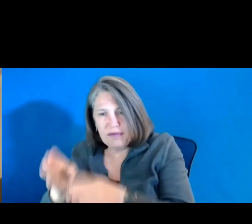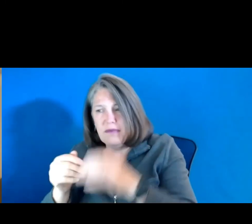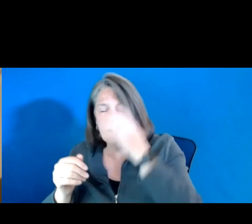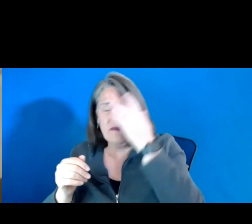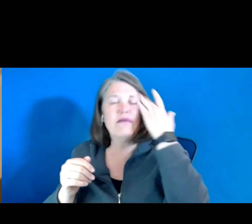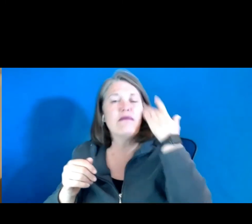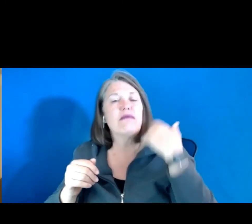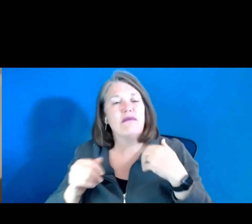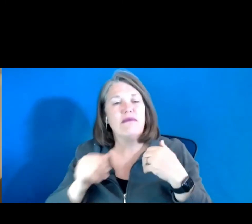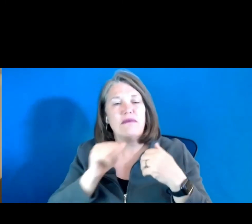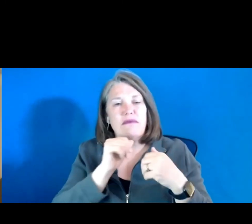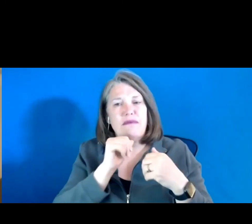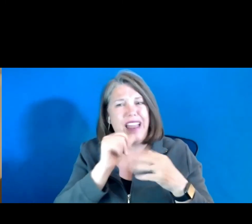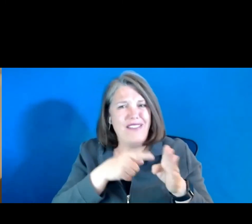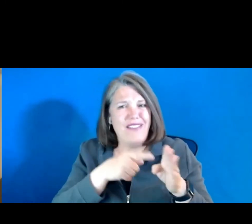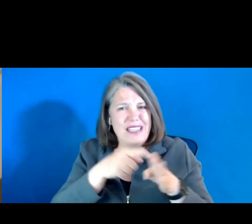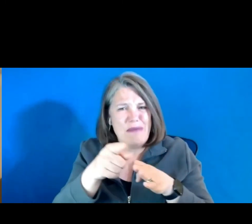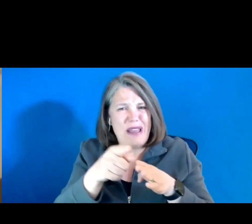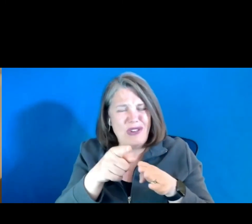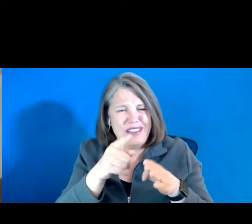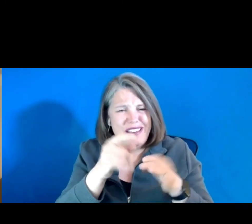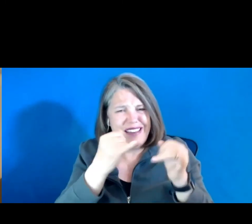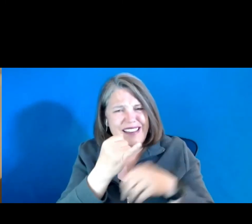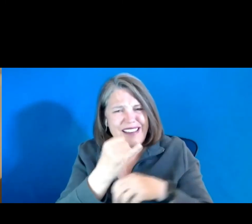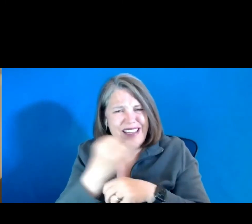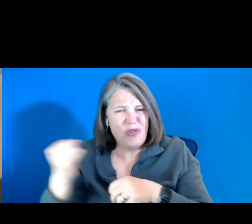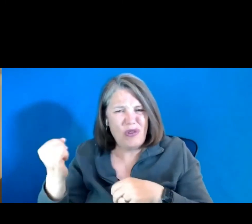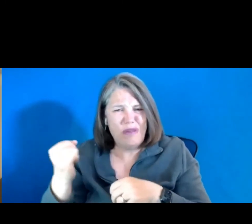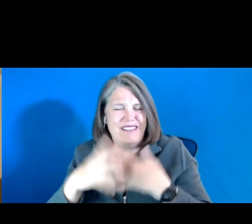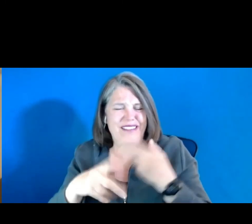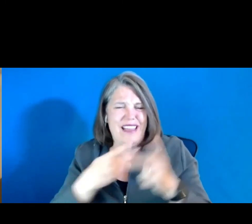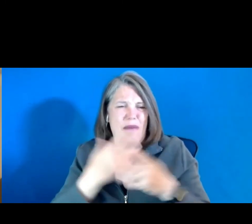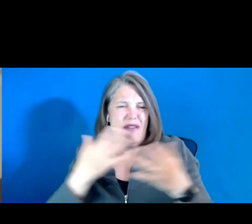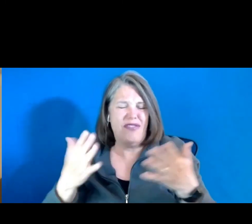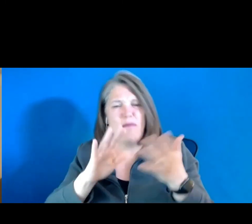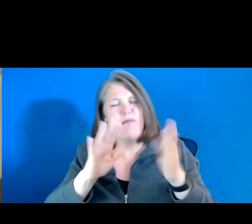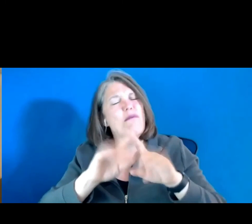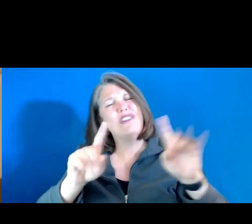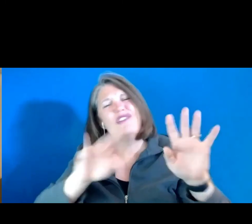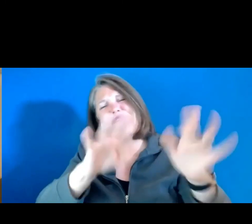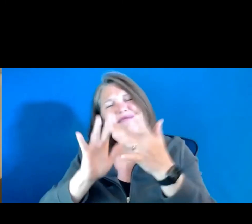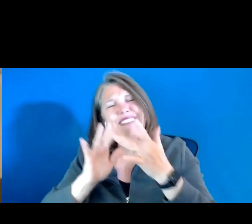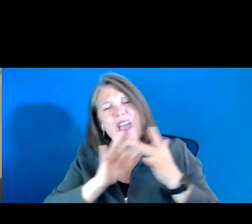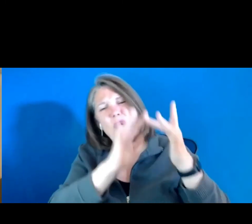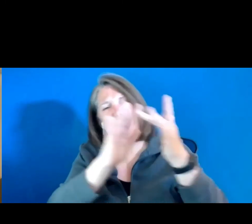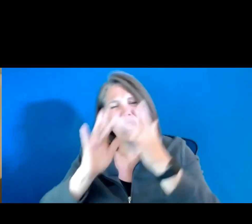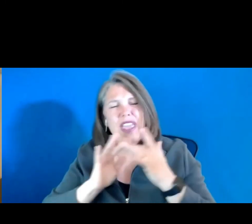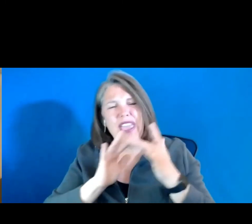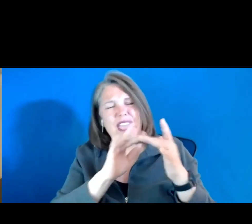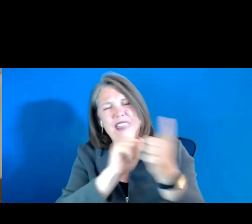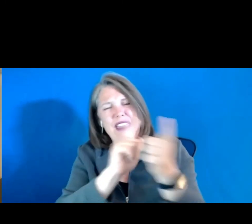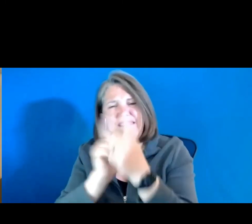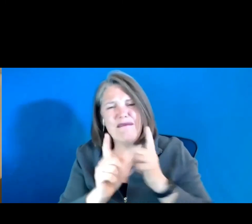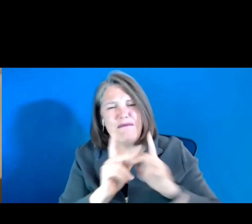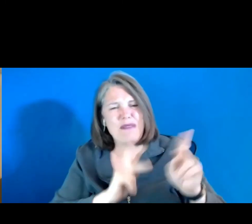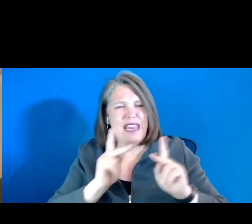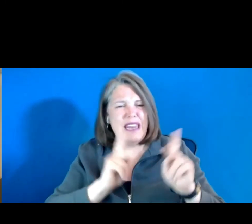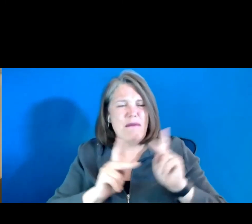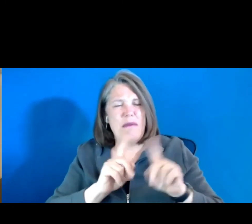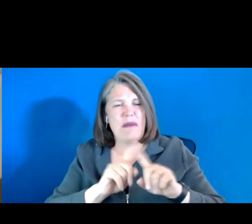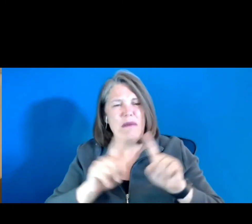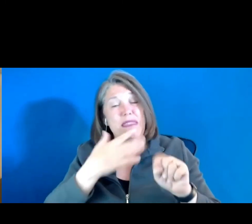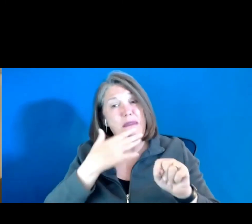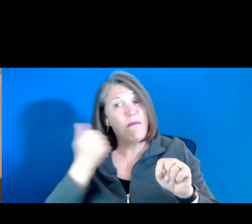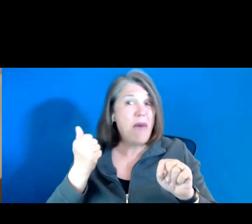or not even especially the instrumental kind of thing of, you know, networking in the crassest sense, but in the best sense of the word, that's what we're,